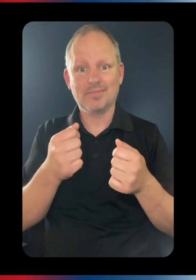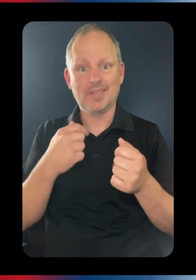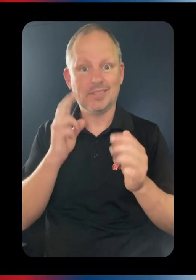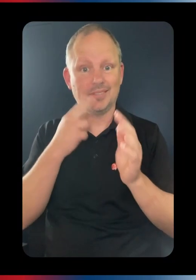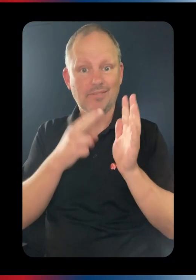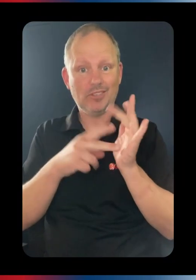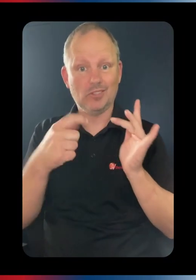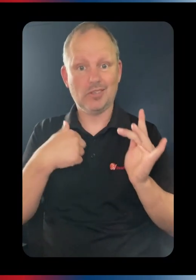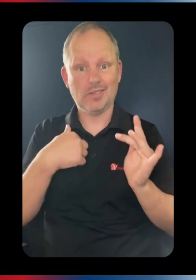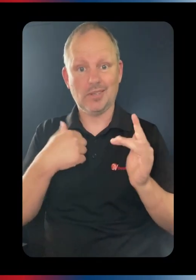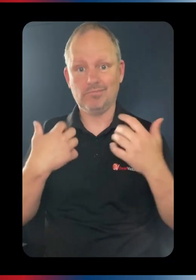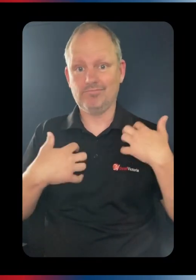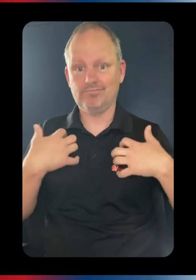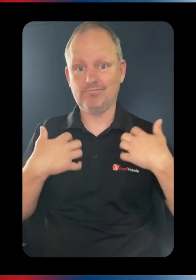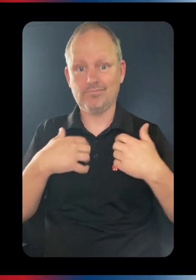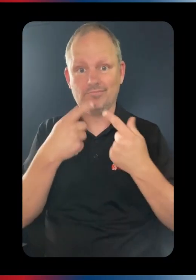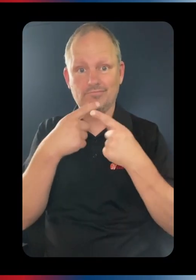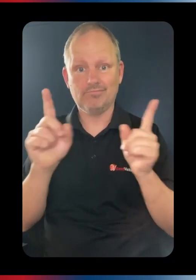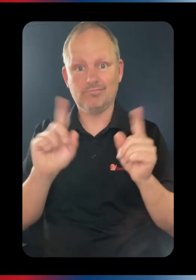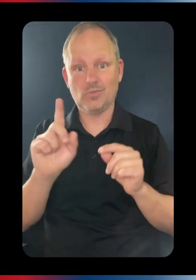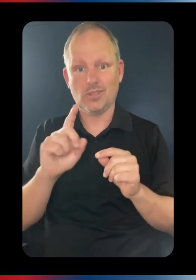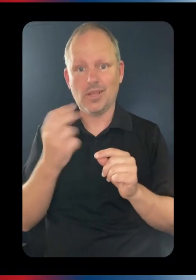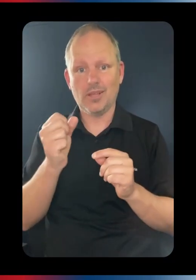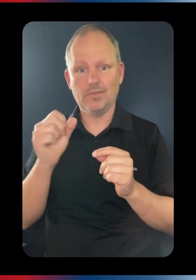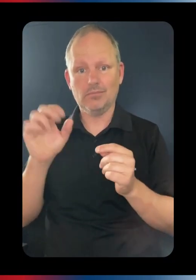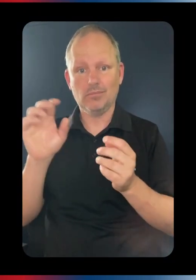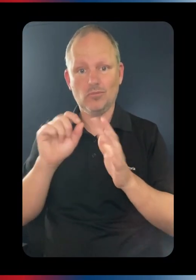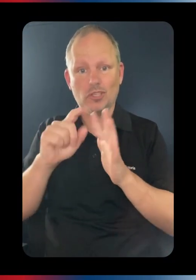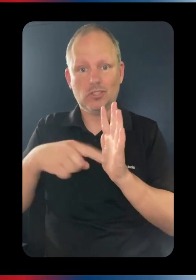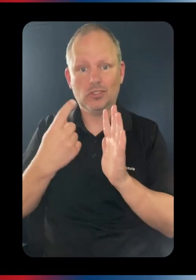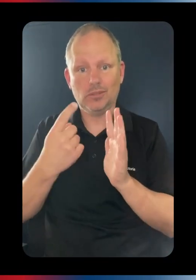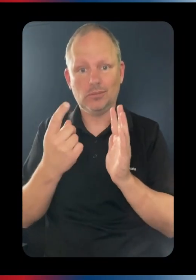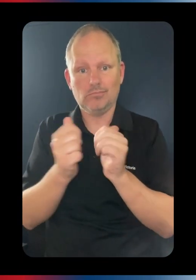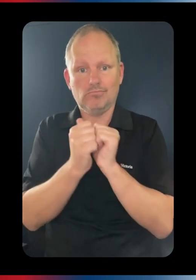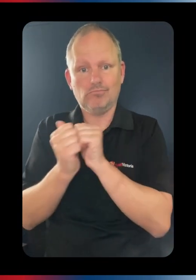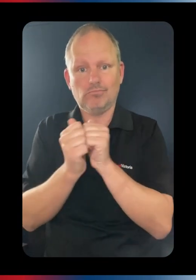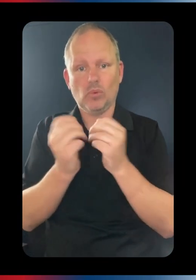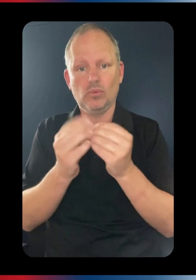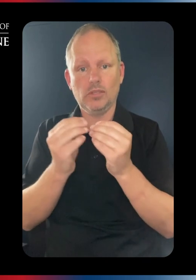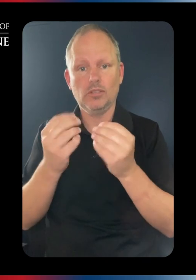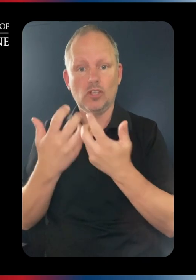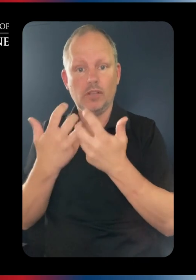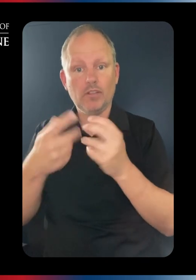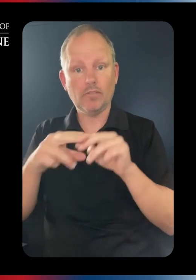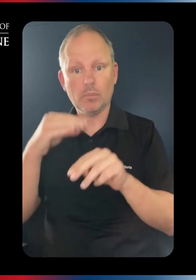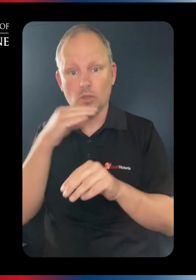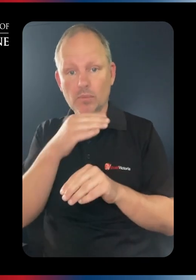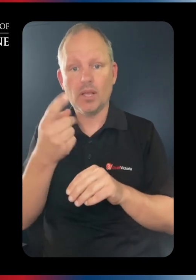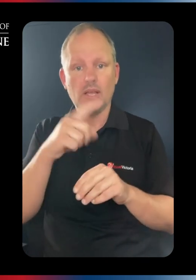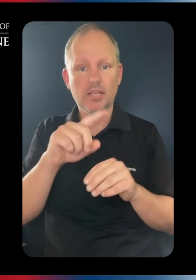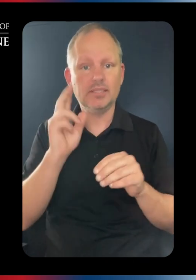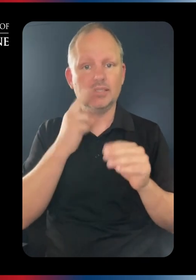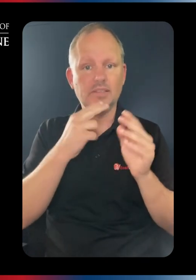Deaf Victoria is very excited to announce a new collaboration with the University of Melbourne and Deaf Connected.